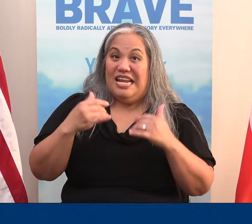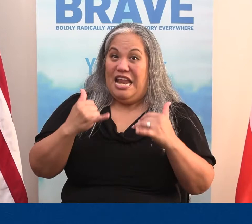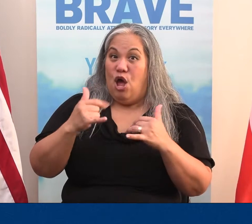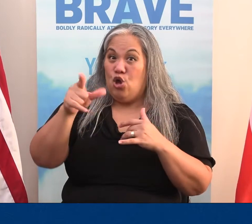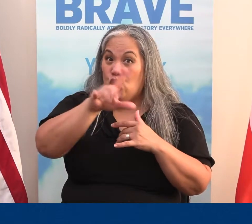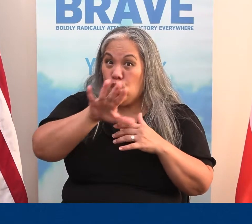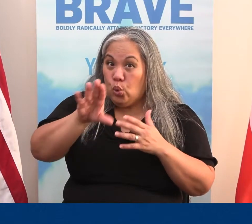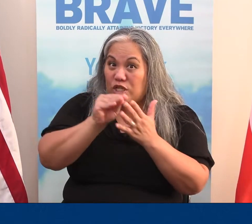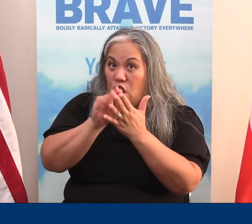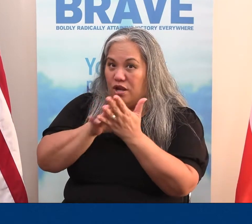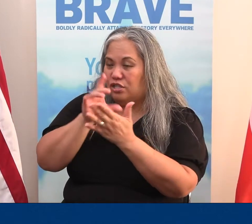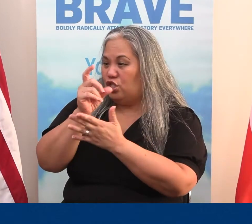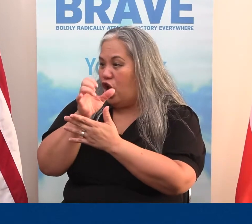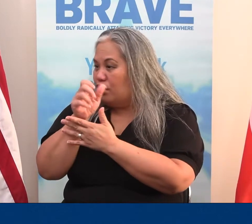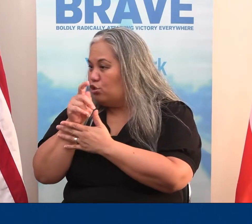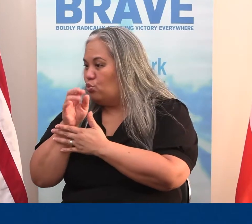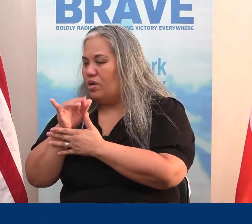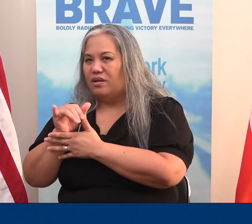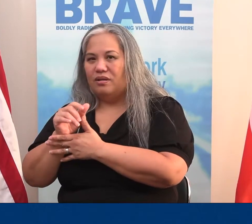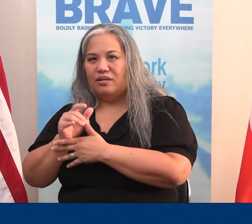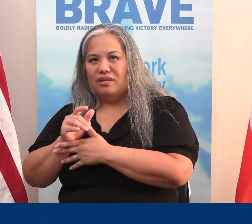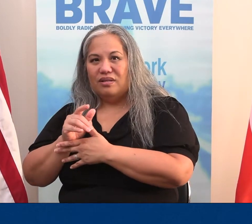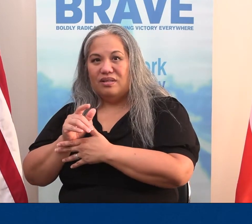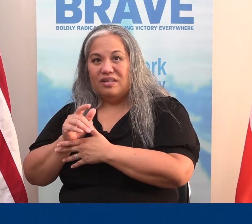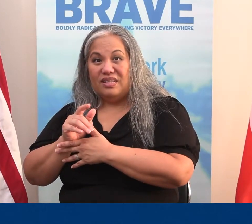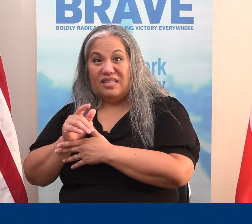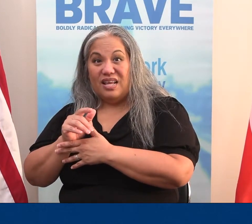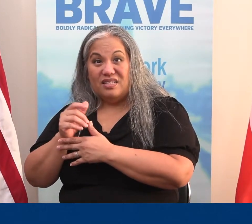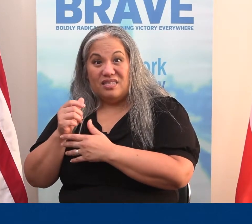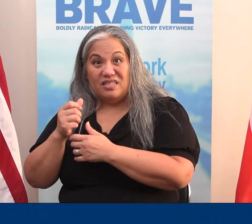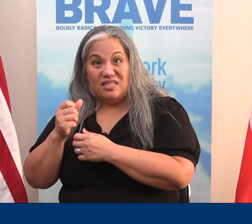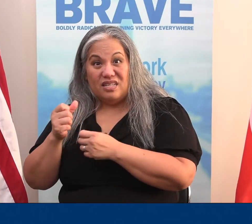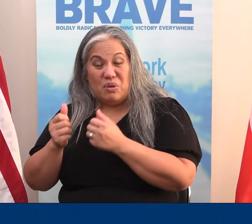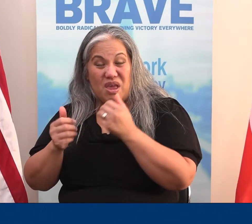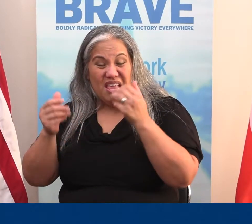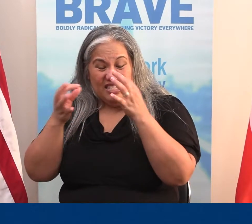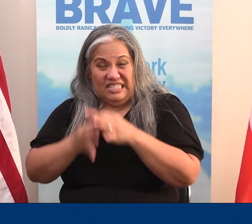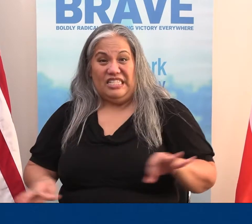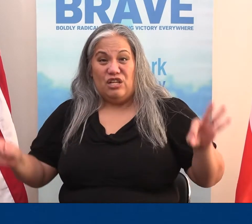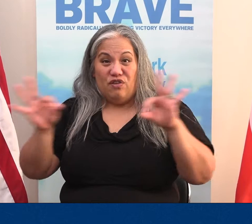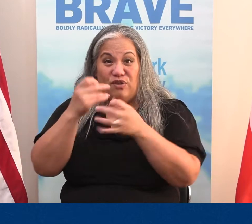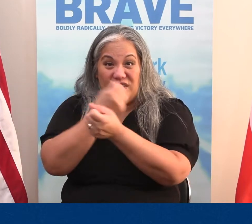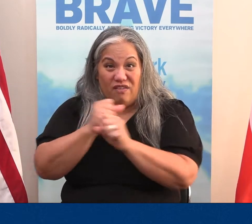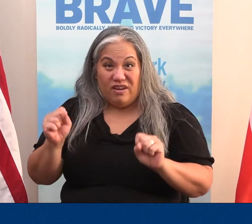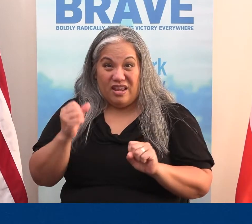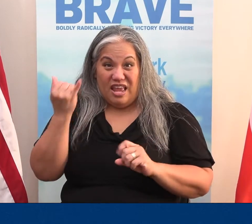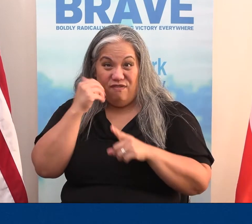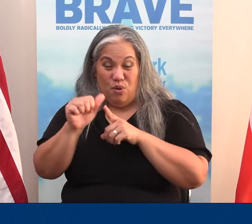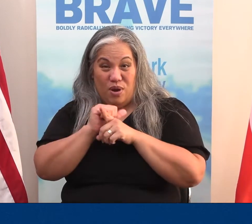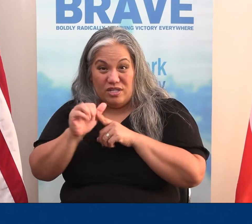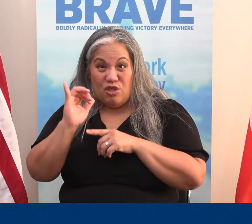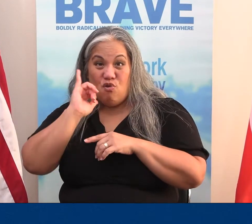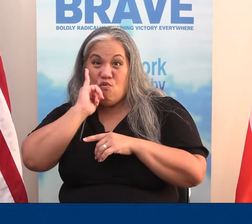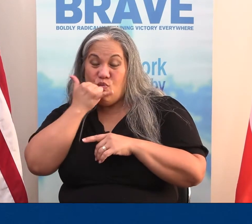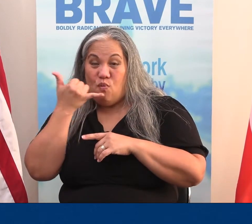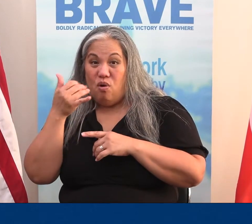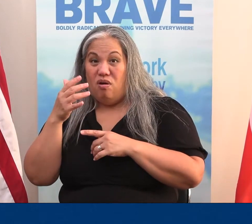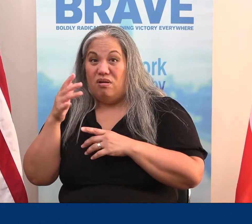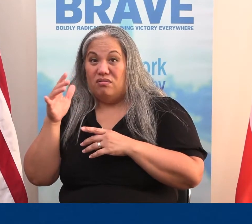Now, your doctrine. Doctrine is essential for salvation. It says if you're practicing the wrong doctrine,